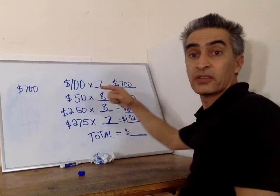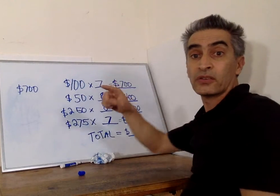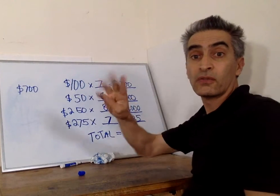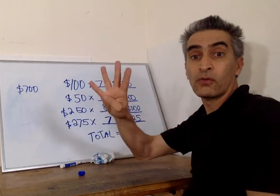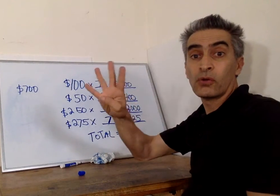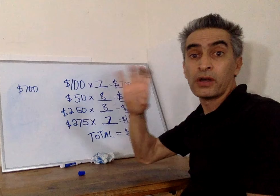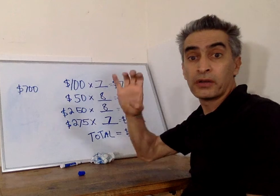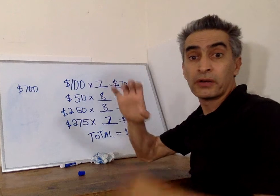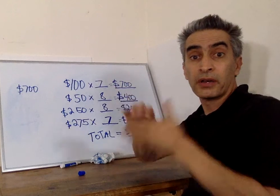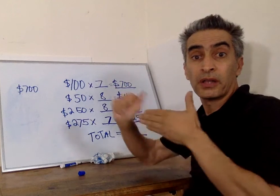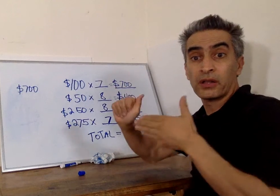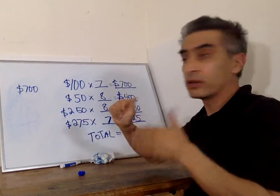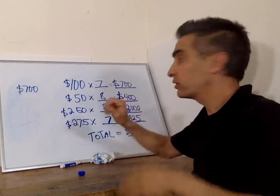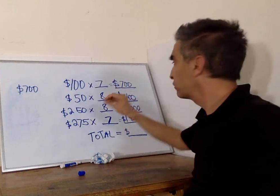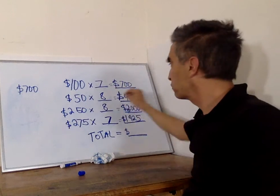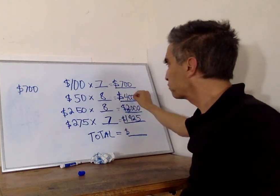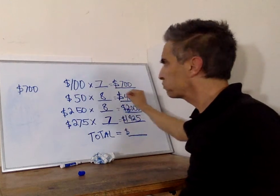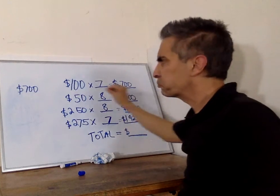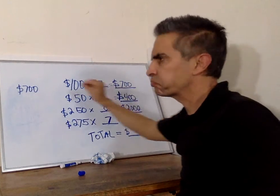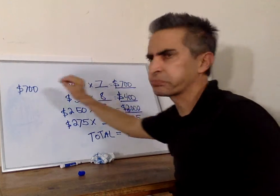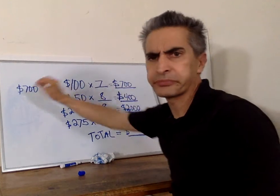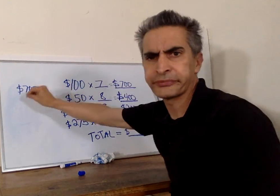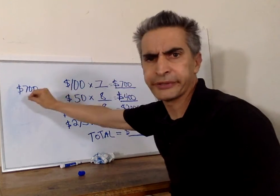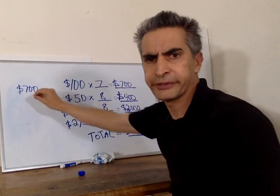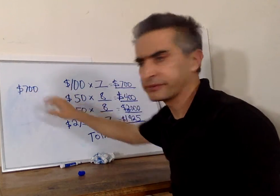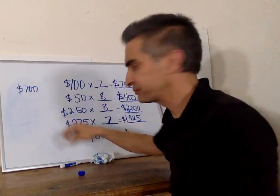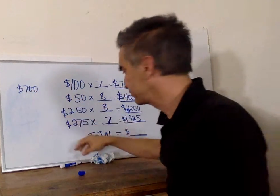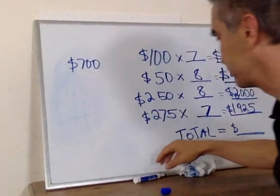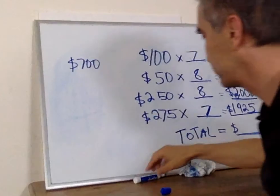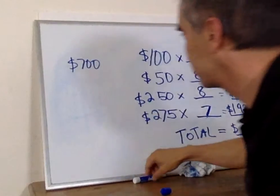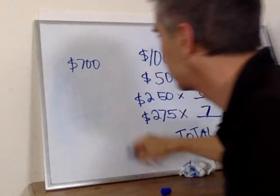and this $400 i'm going to put it right over here